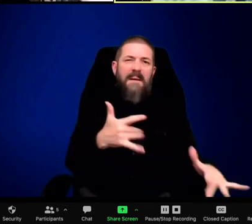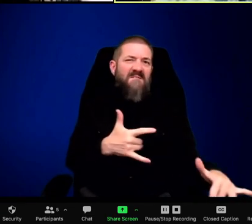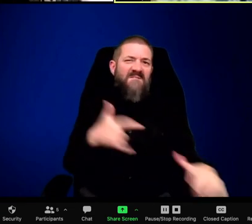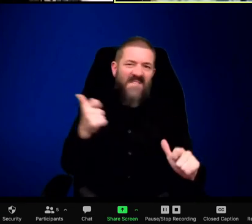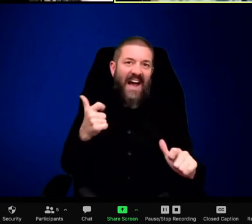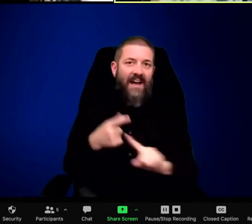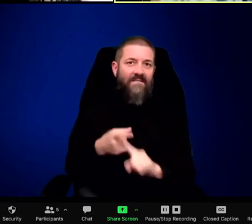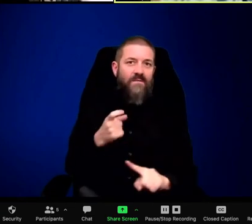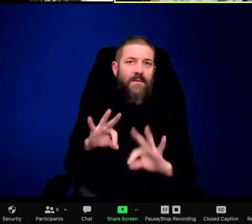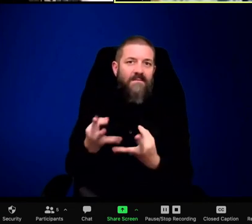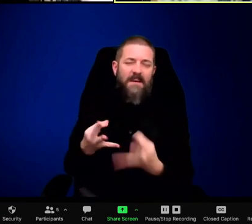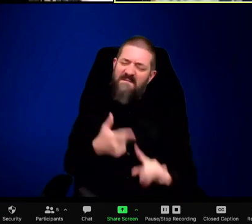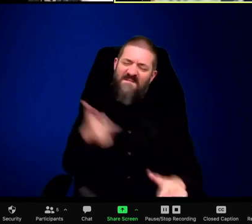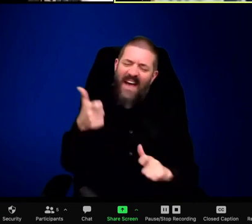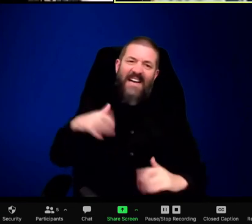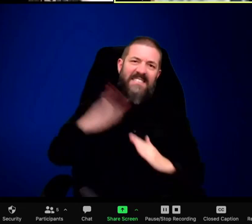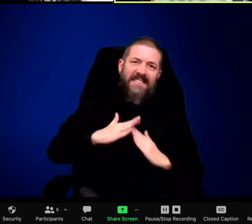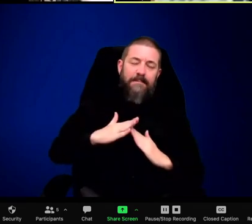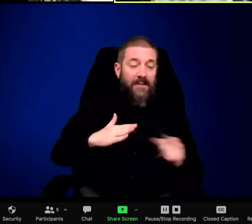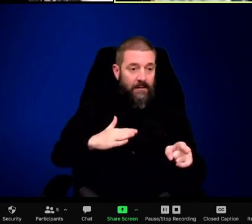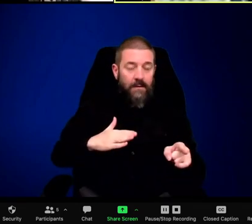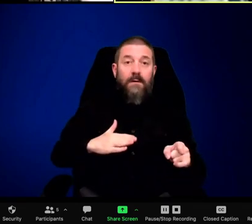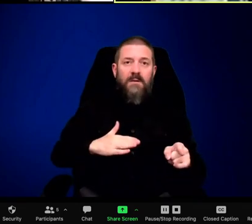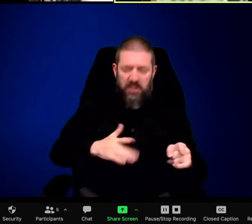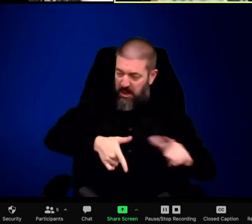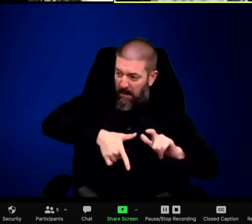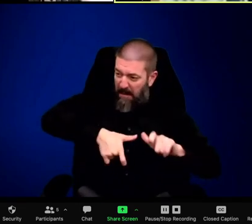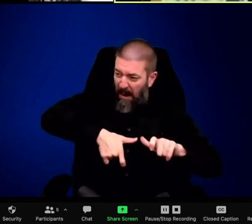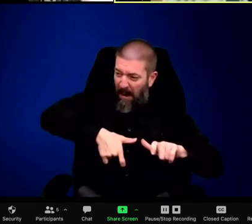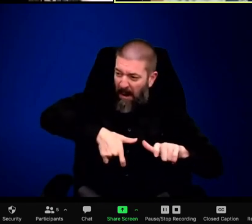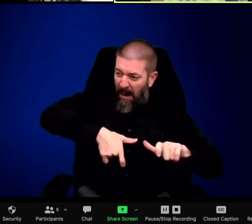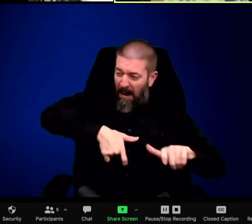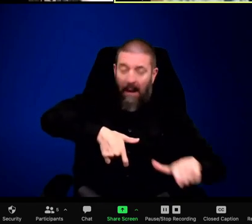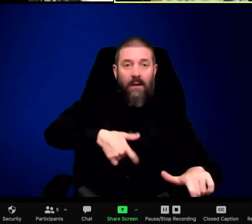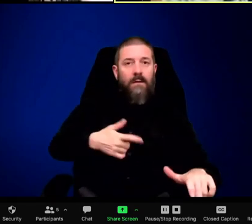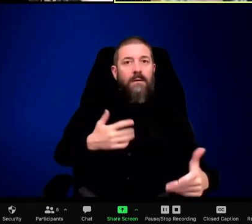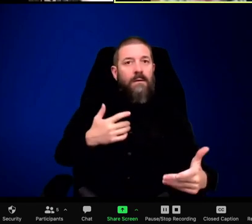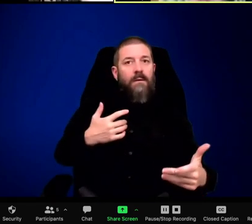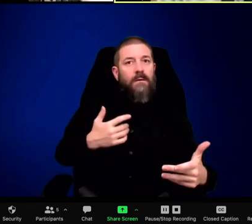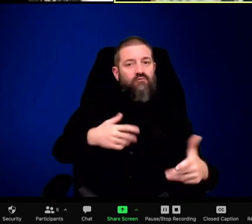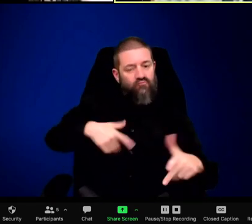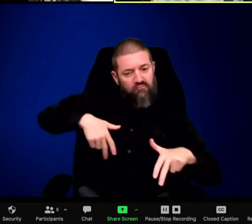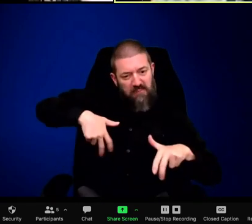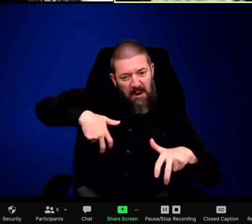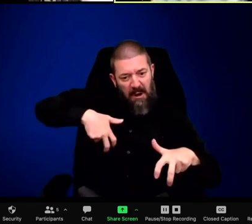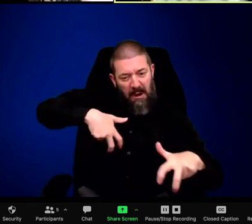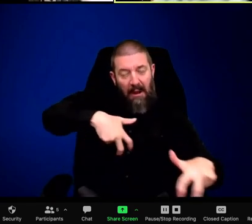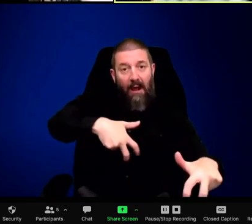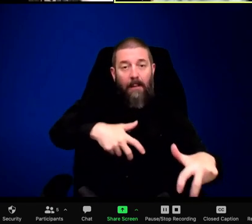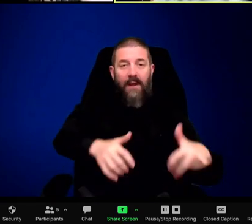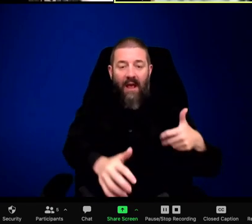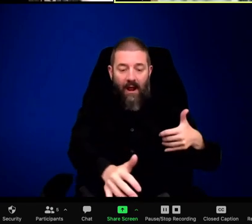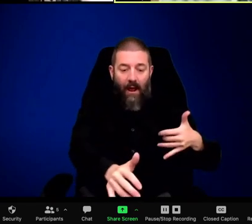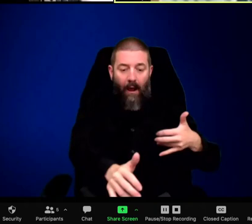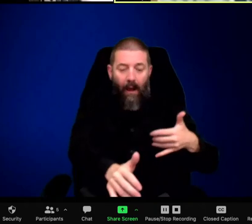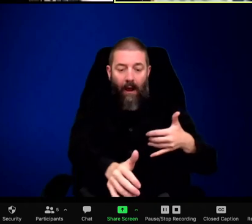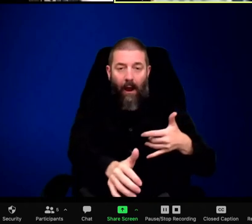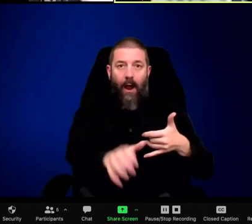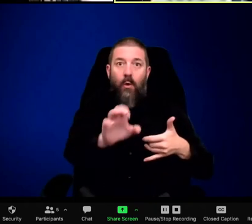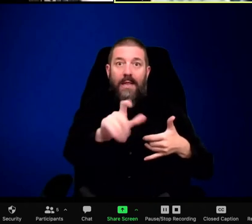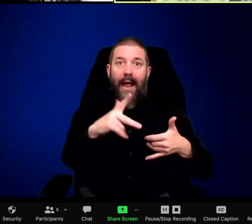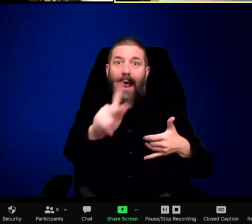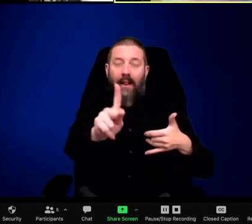something like that? So a young wolf will probably be very ineffective, maybe